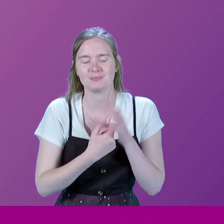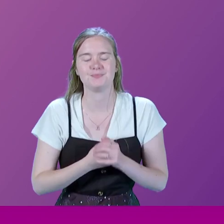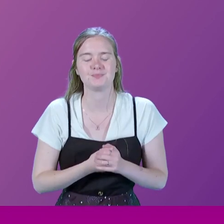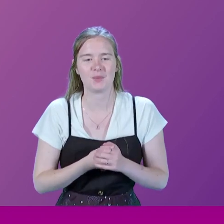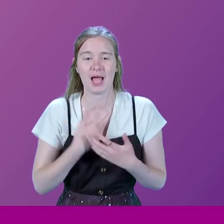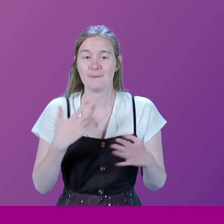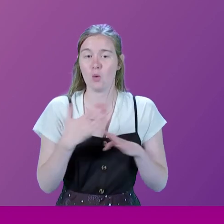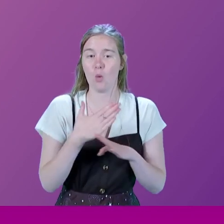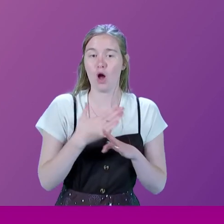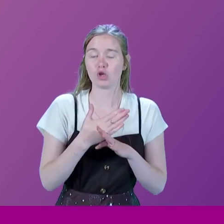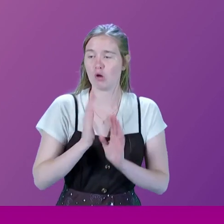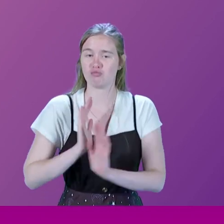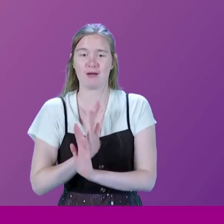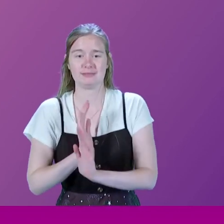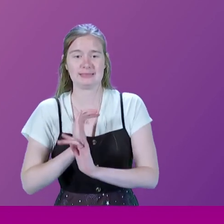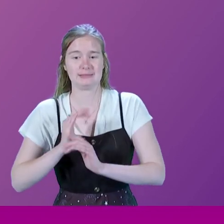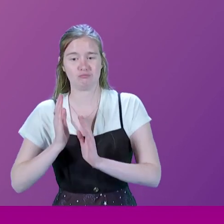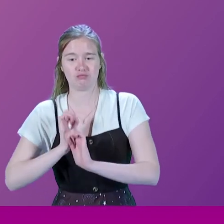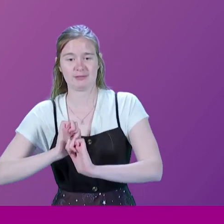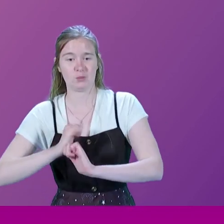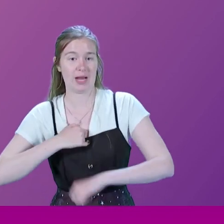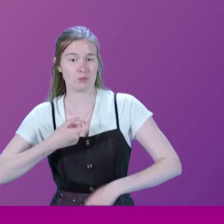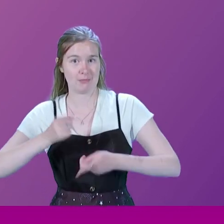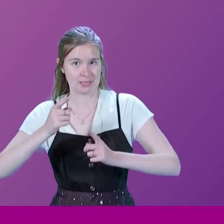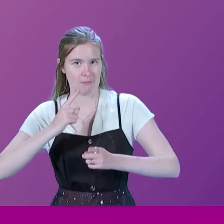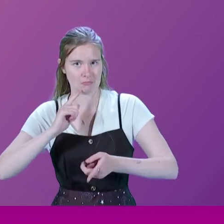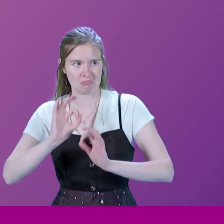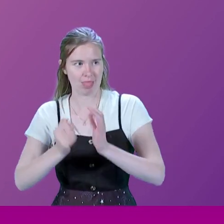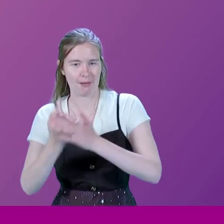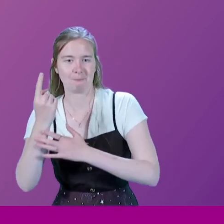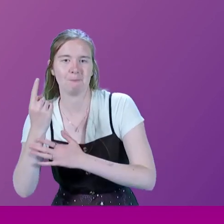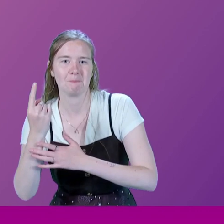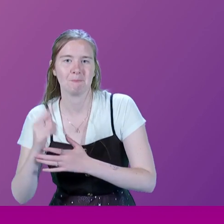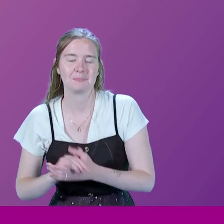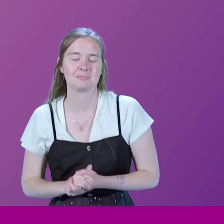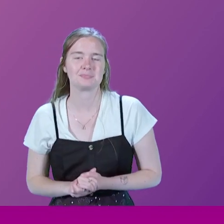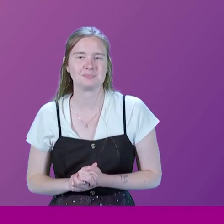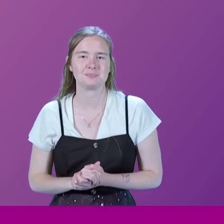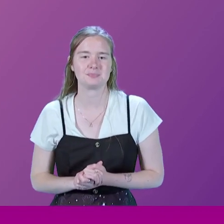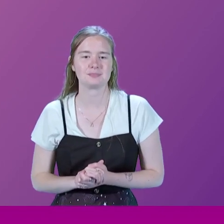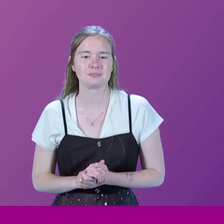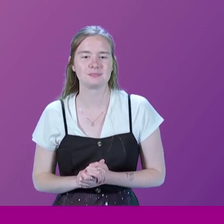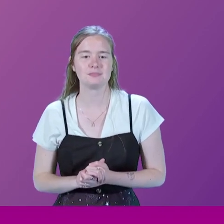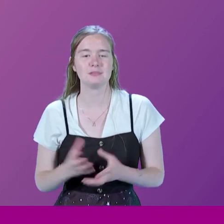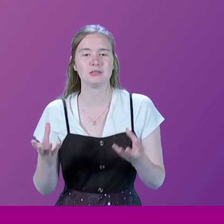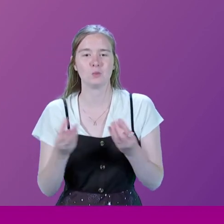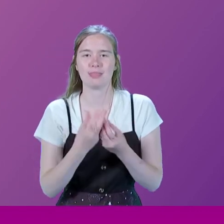worked on privatization when I was the minister, but it didn't come to anything. And amongst the models that we had